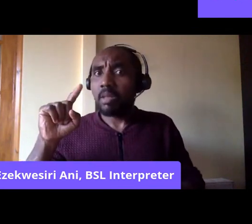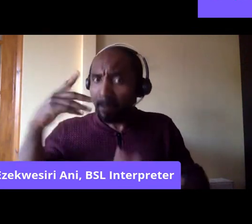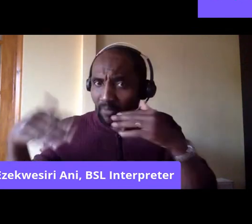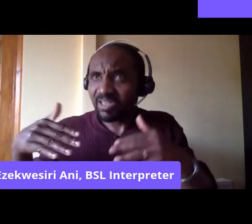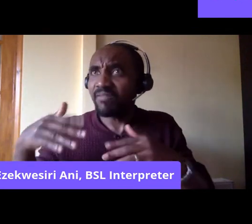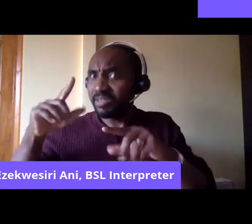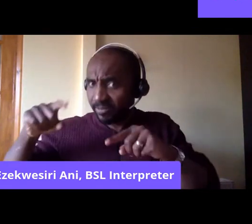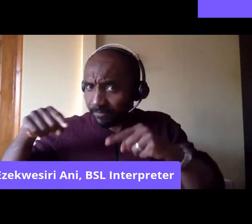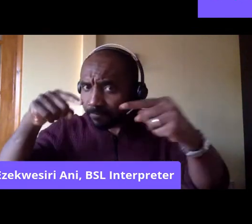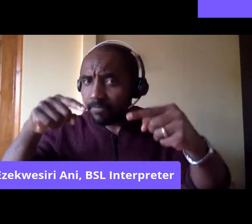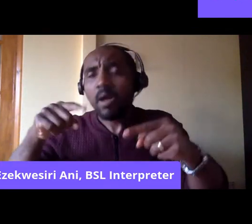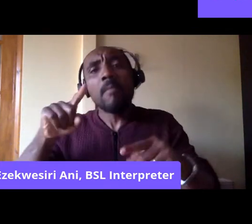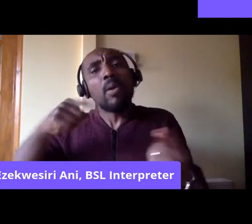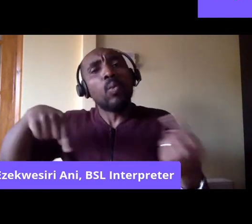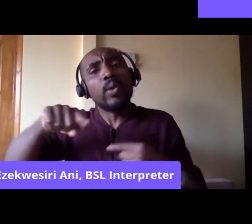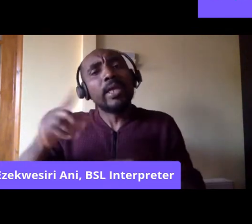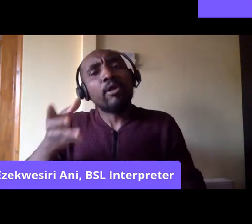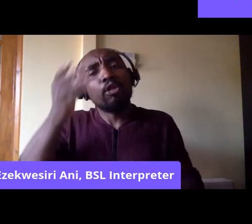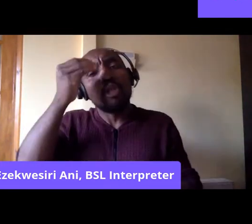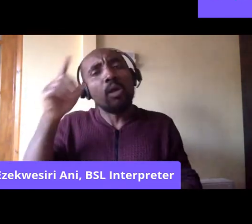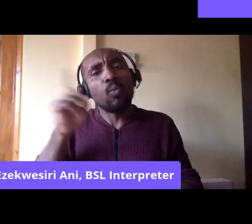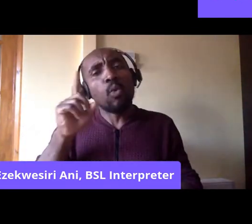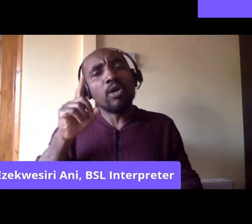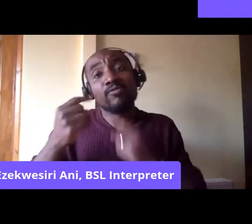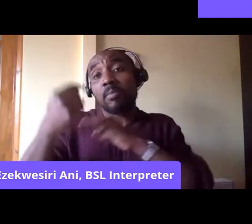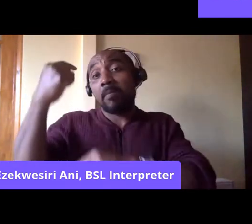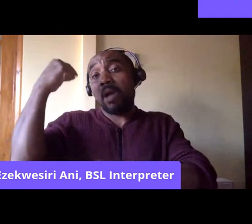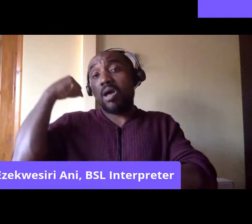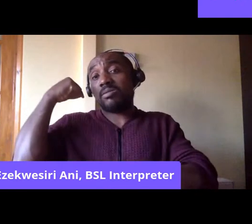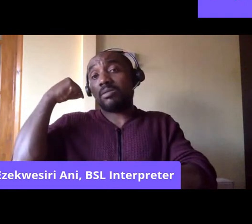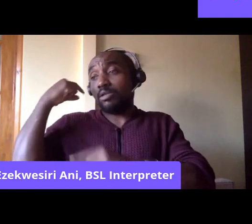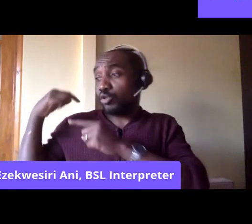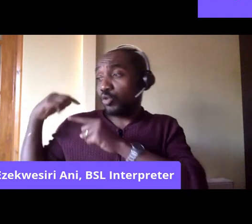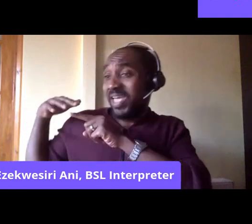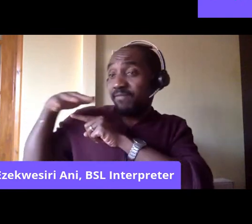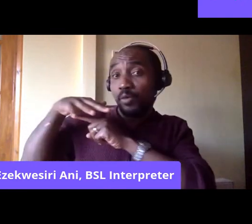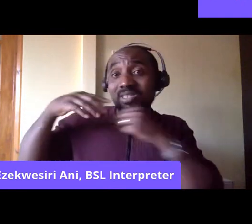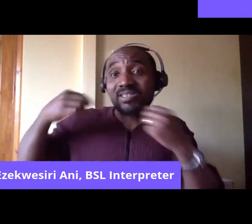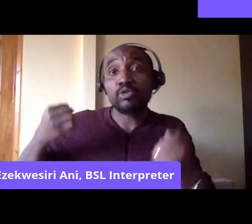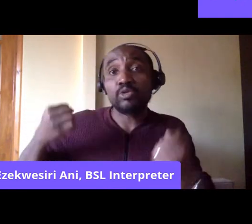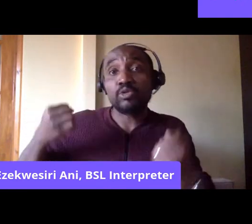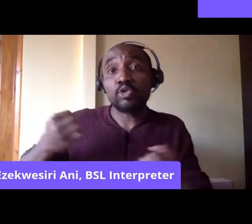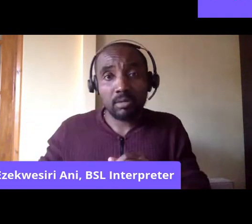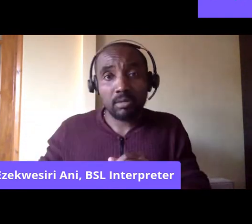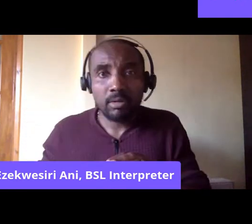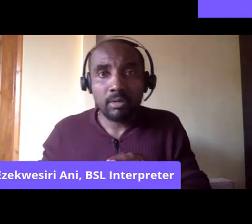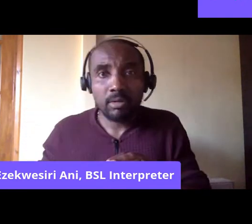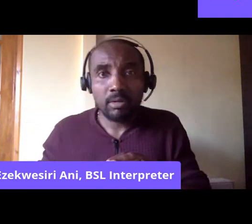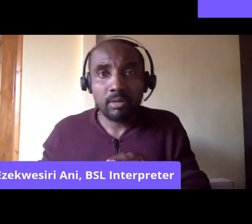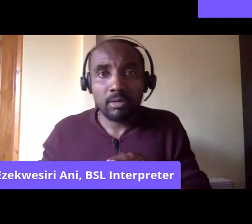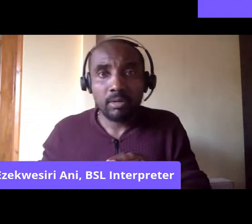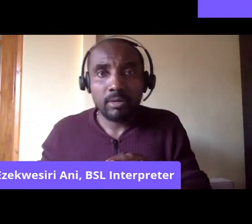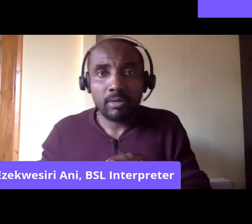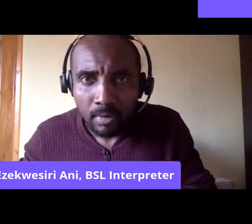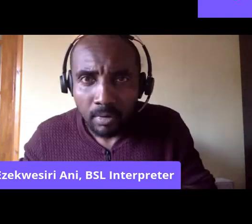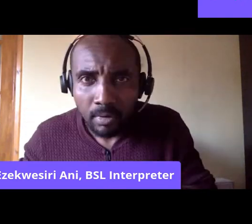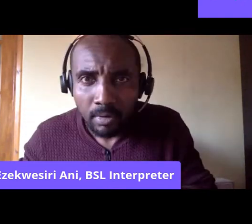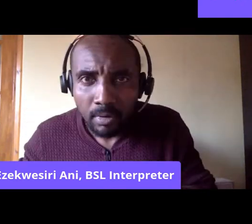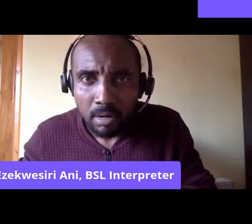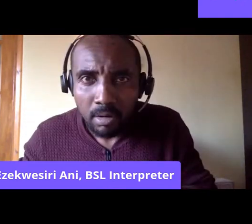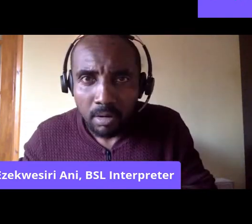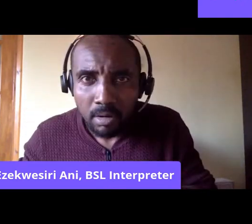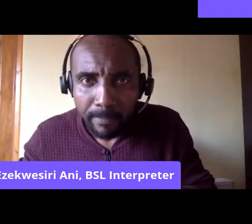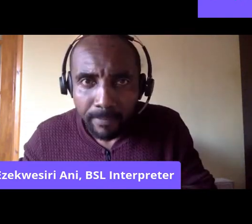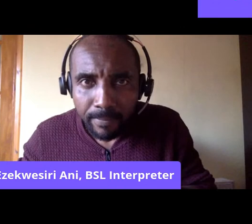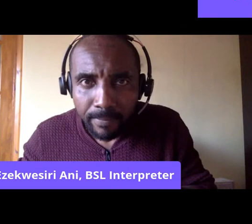other moments that can strengthen us? Now, about two years ago, I went to Sudan and I joined the revolution. I'm